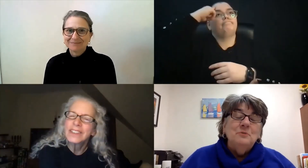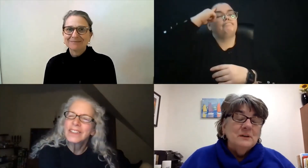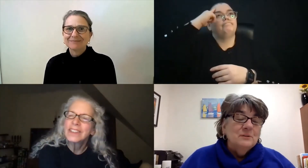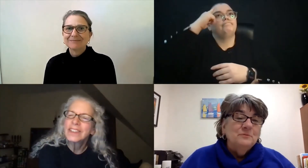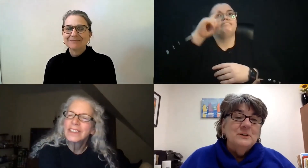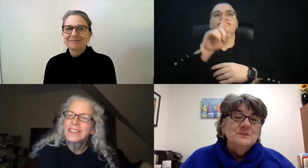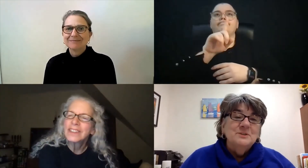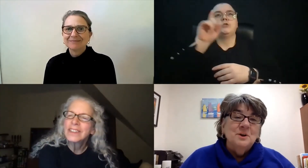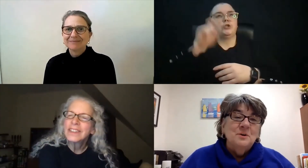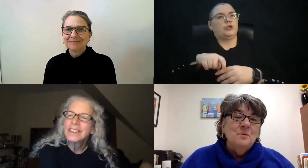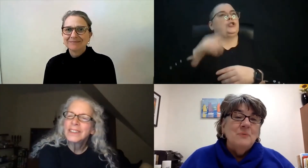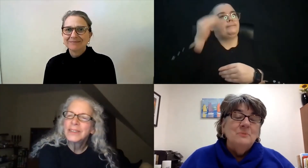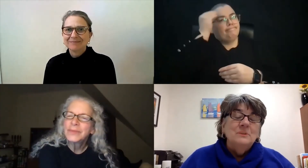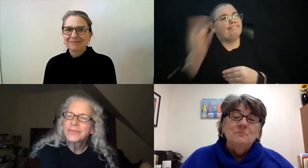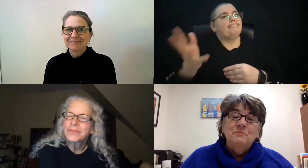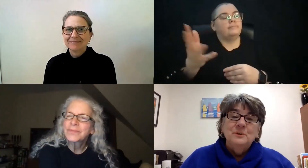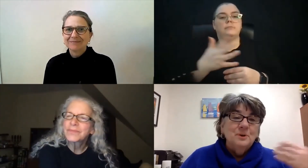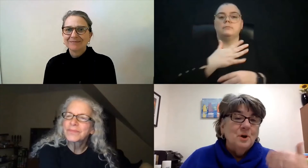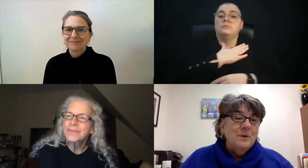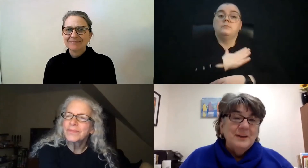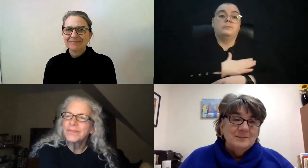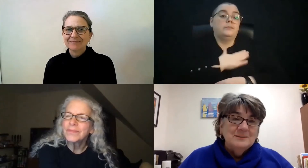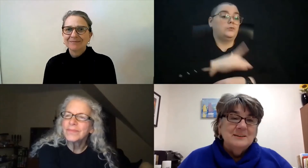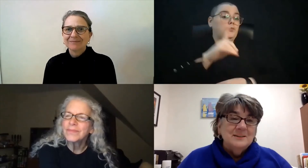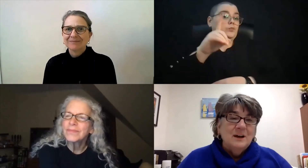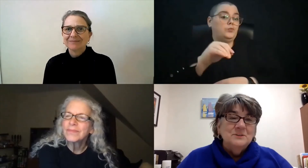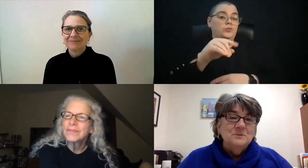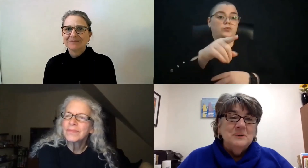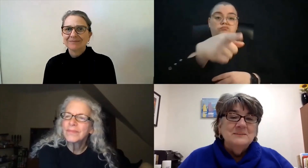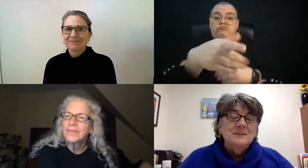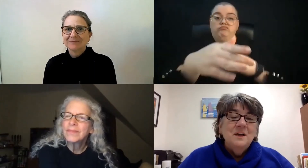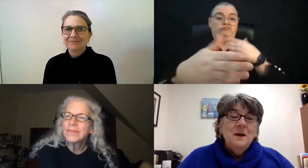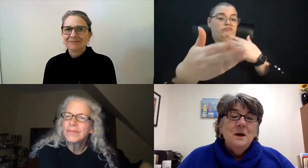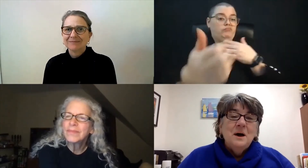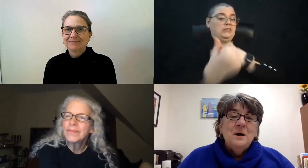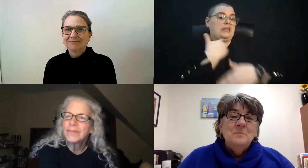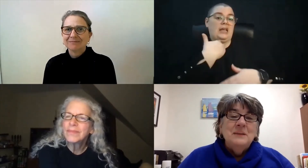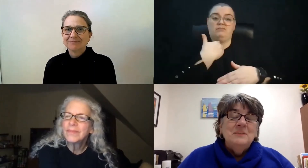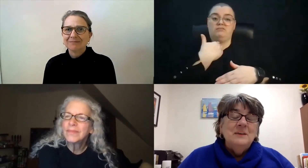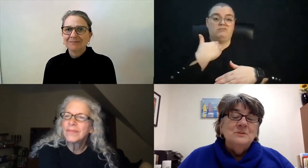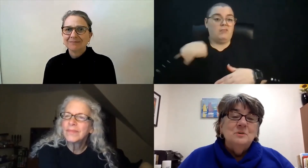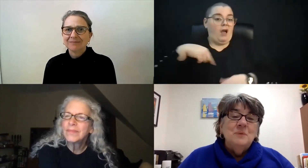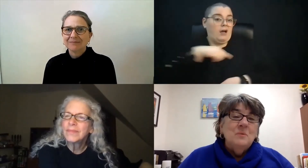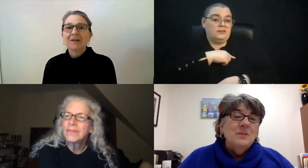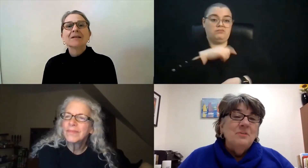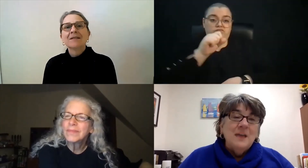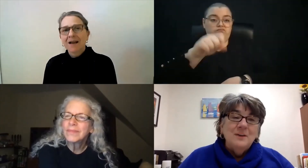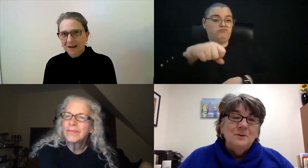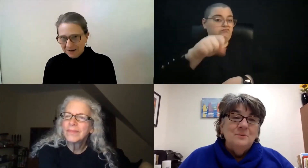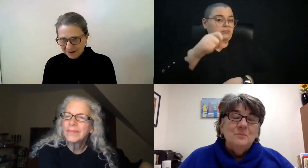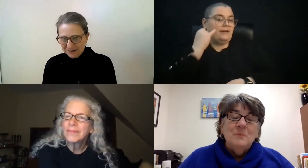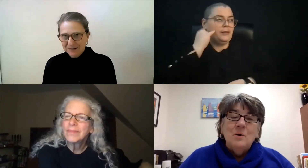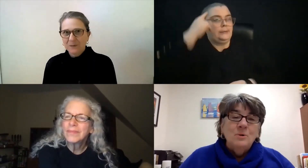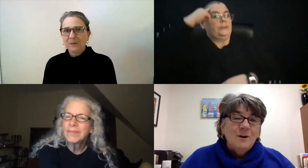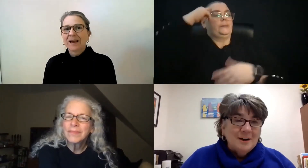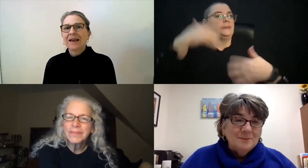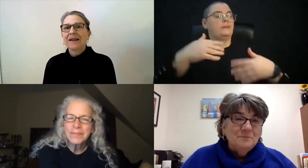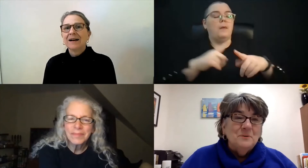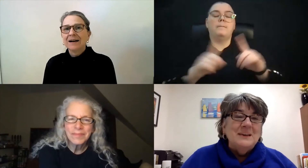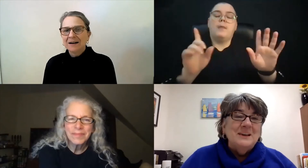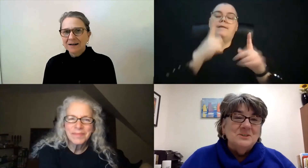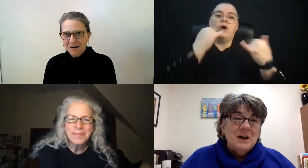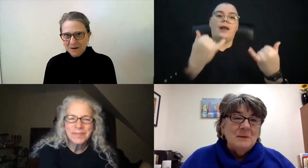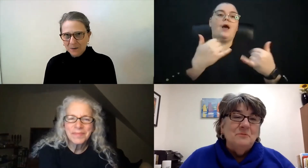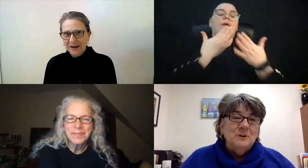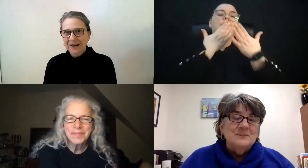would be critical for us to know, I would love for you to go ahead and send it on to us. But in the interim, want to thank you with my whole heart